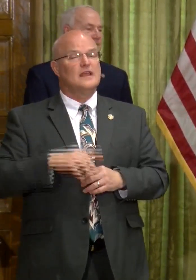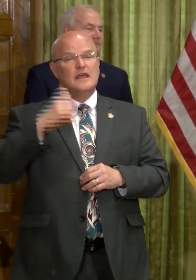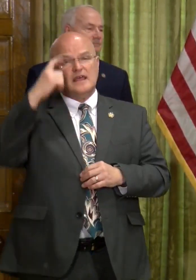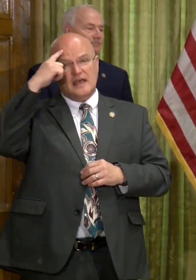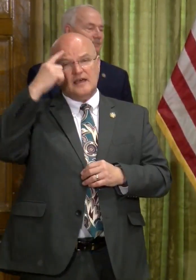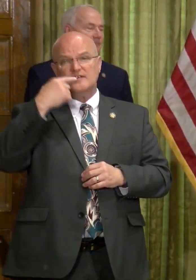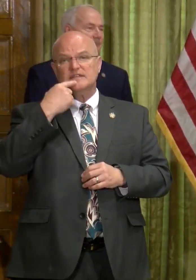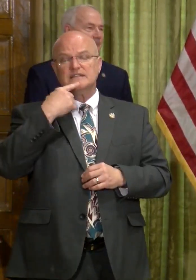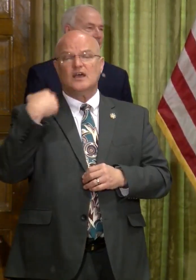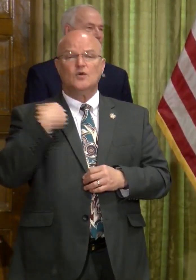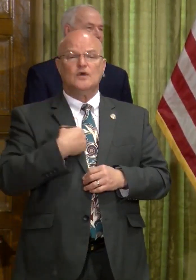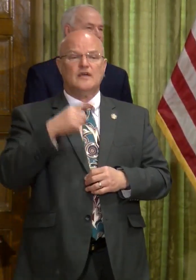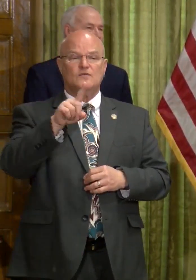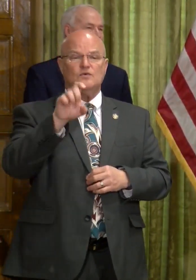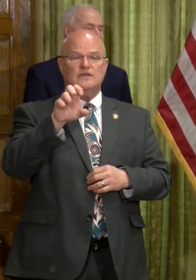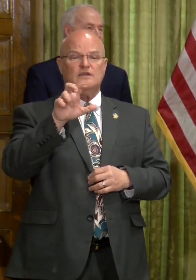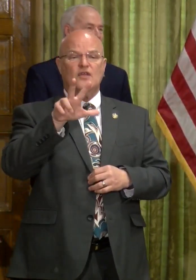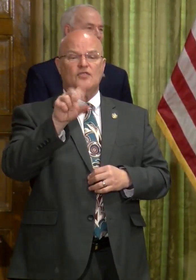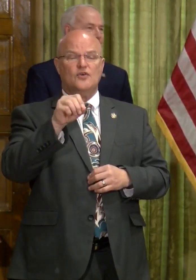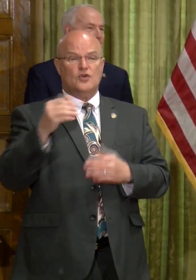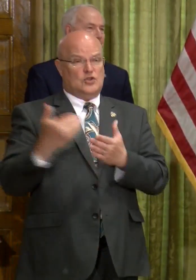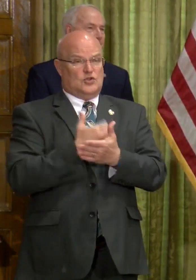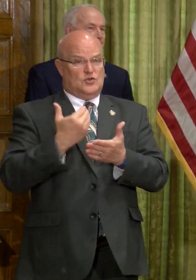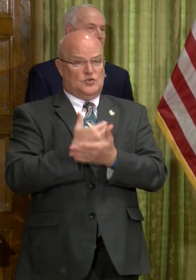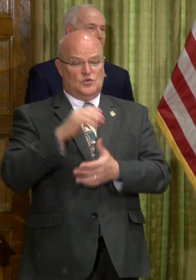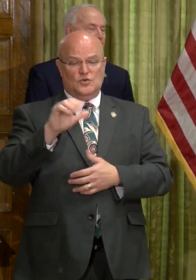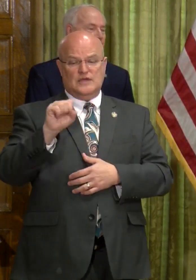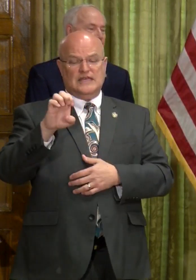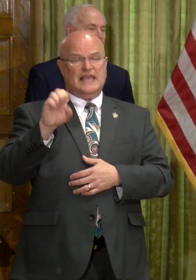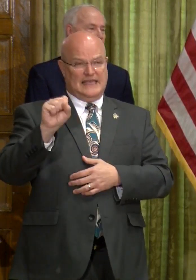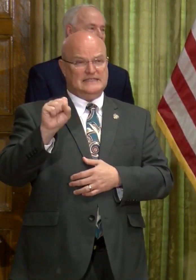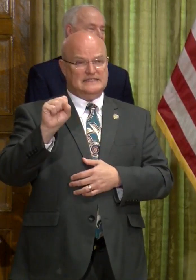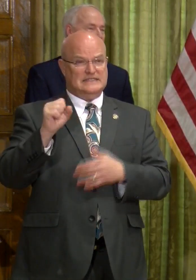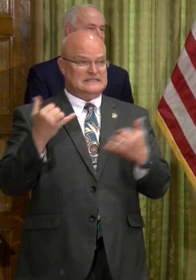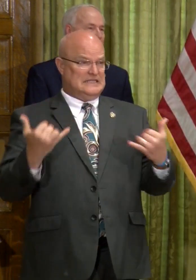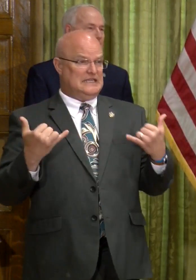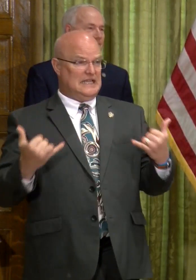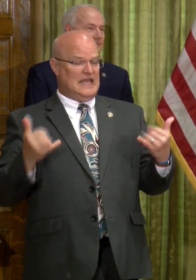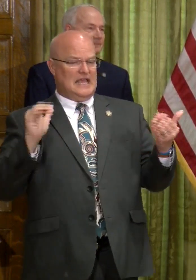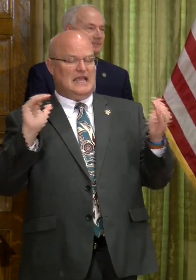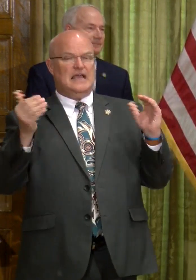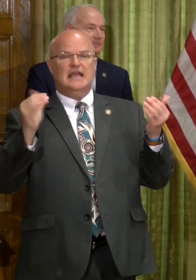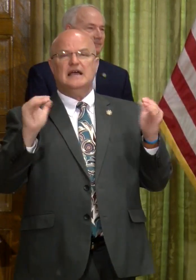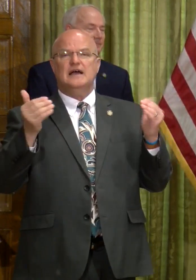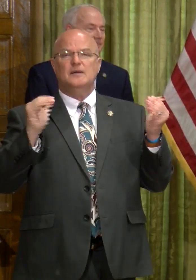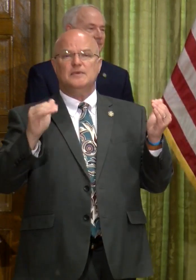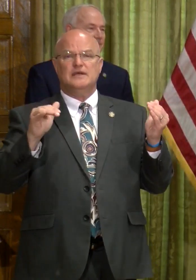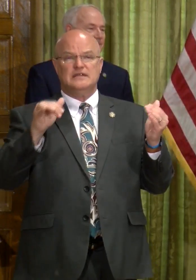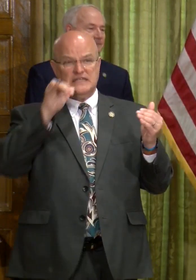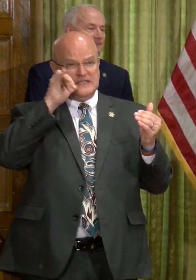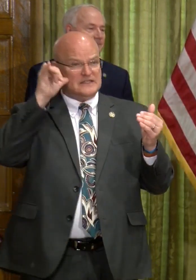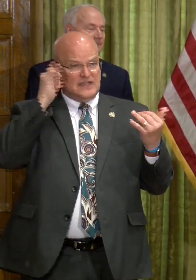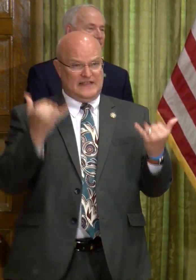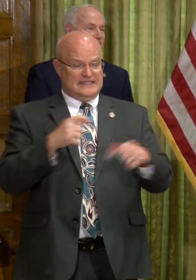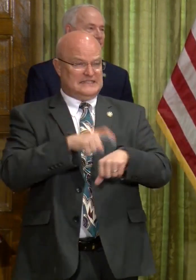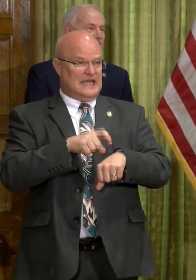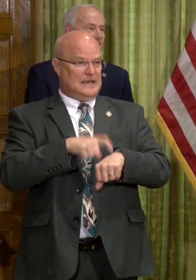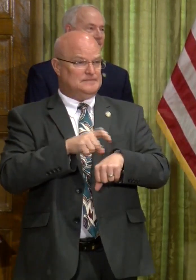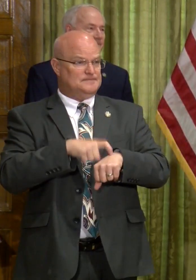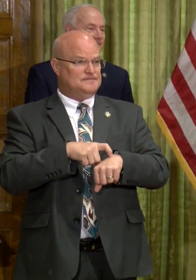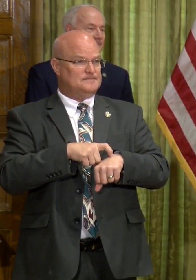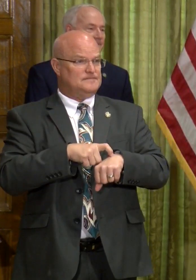governor shared that we have 130 new cases today compared to yesterday at this time.